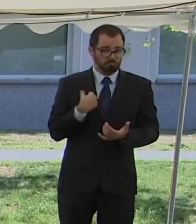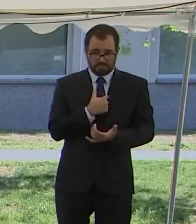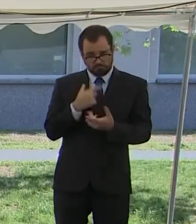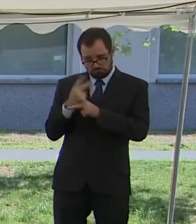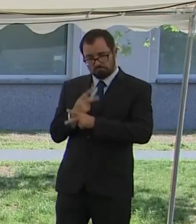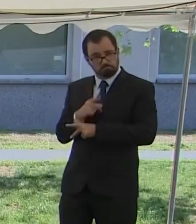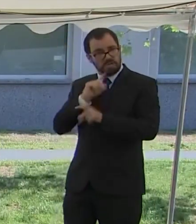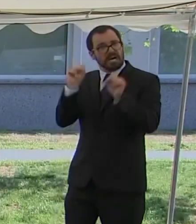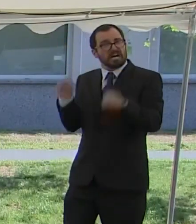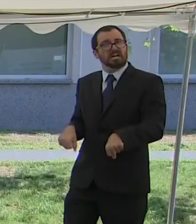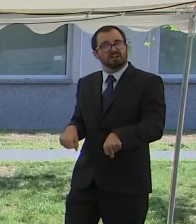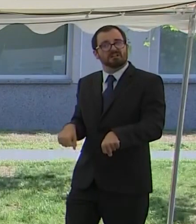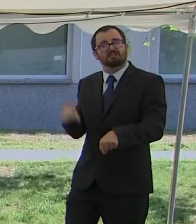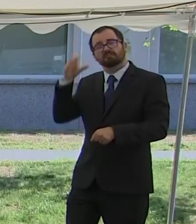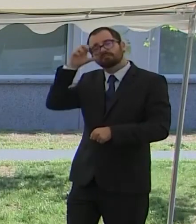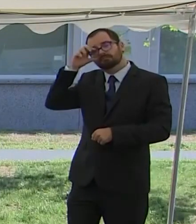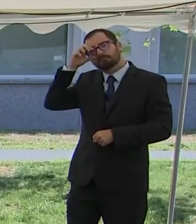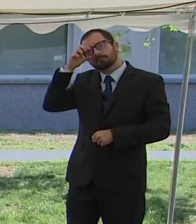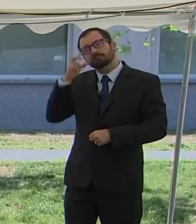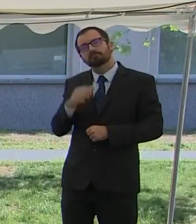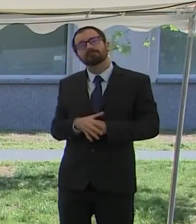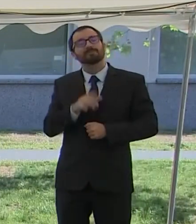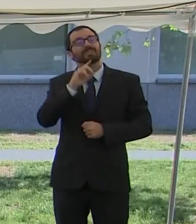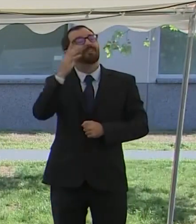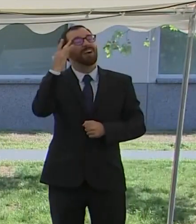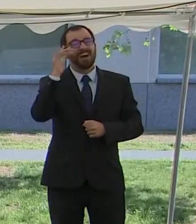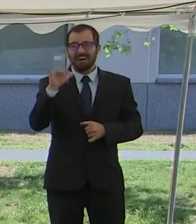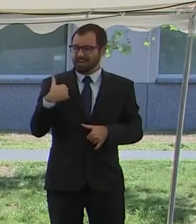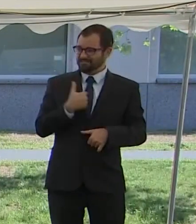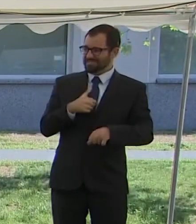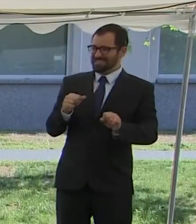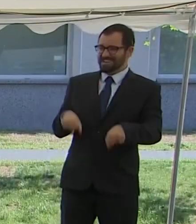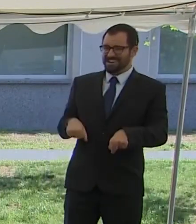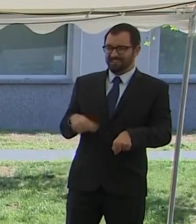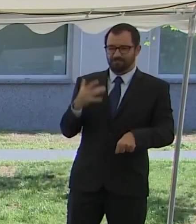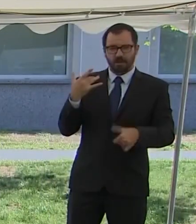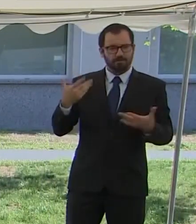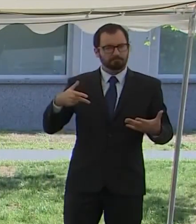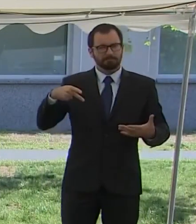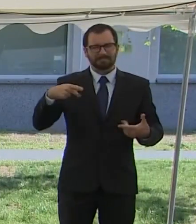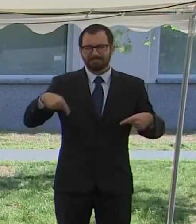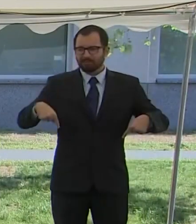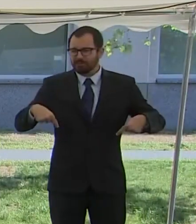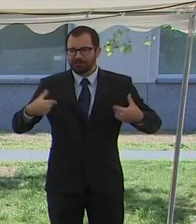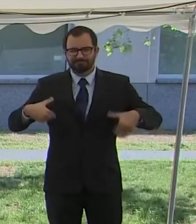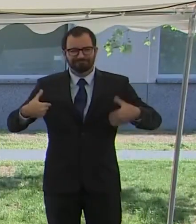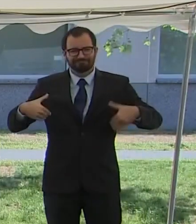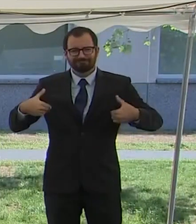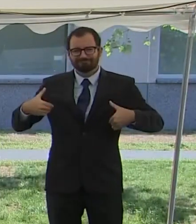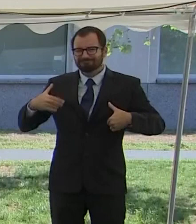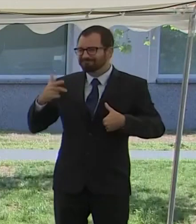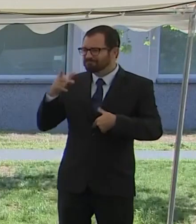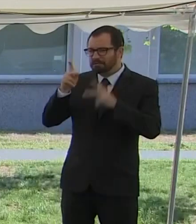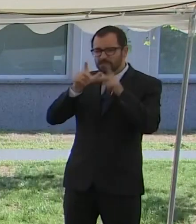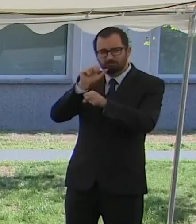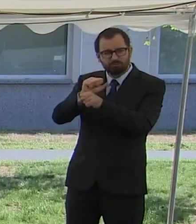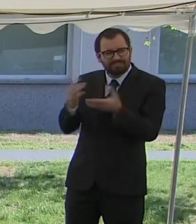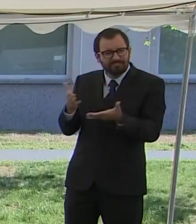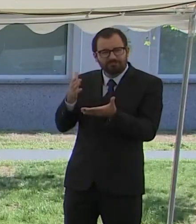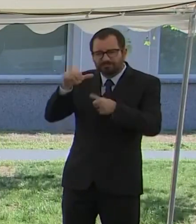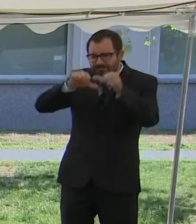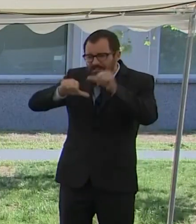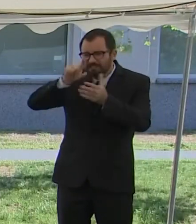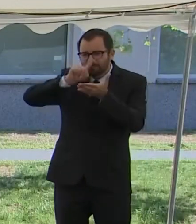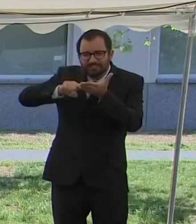engineers, and support staff we have here. In the fight against this global pandemic, we truly believe that science